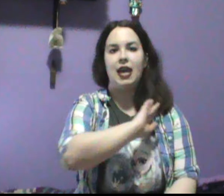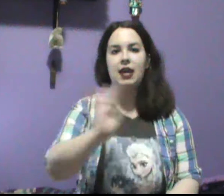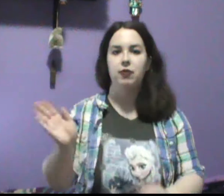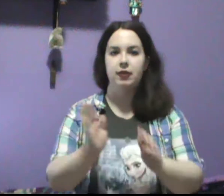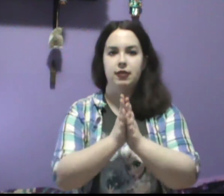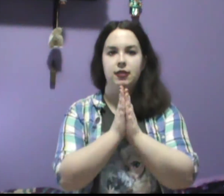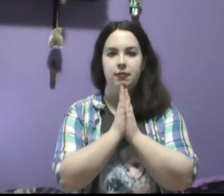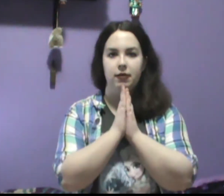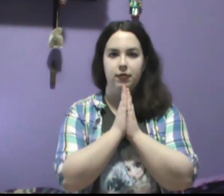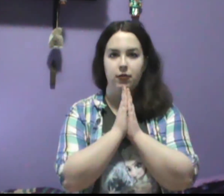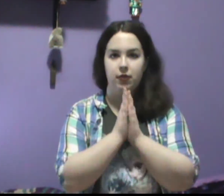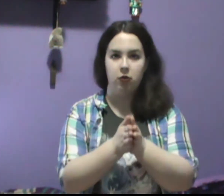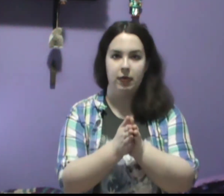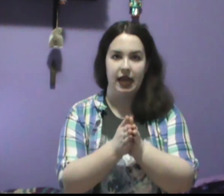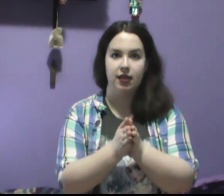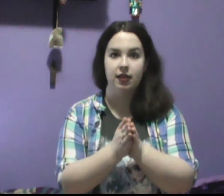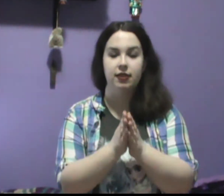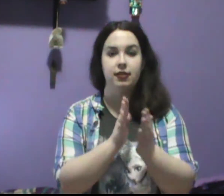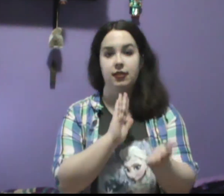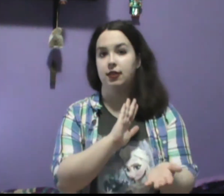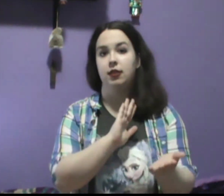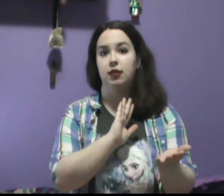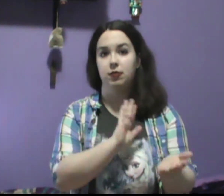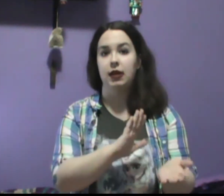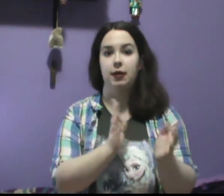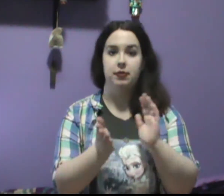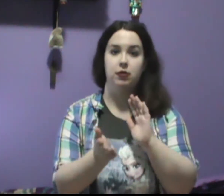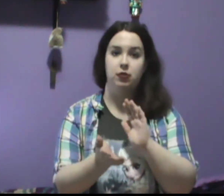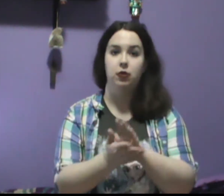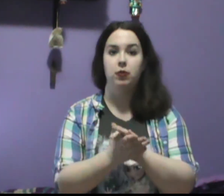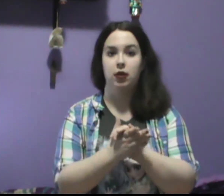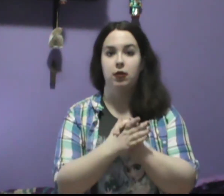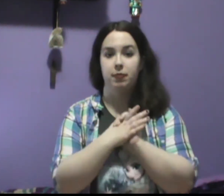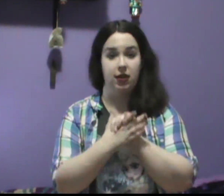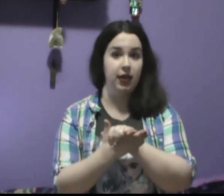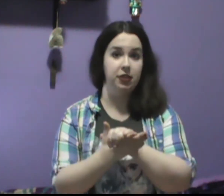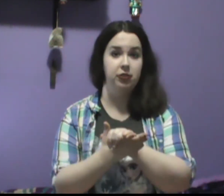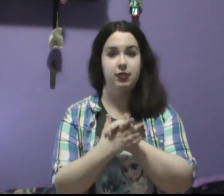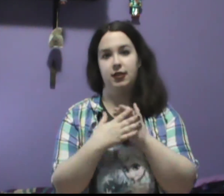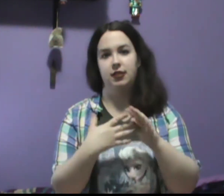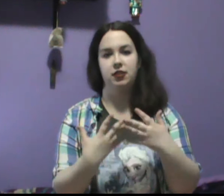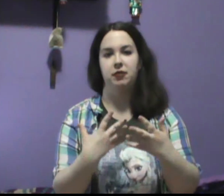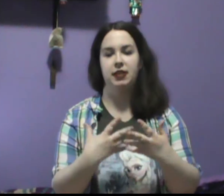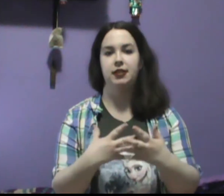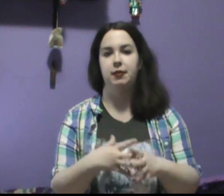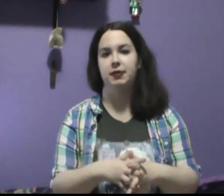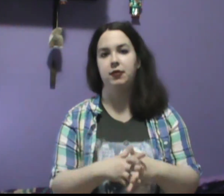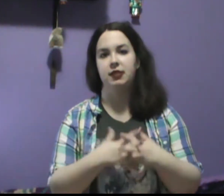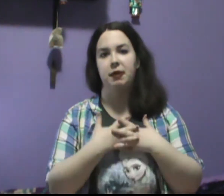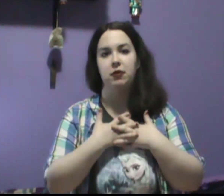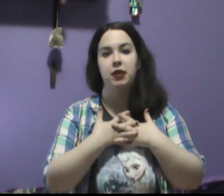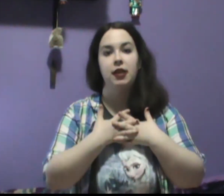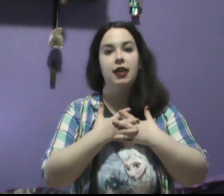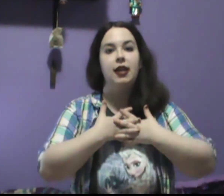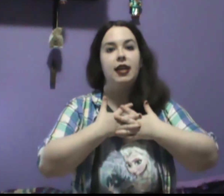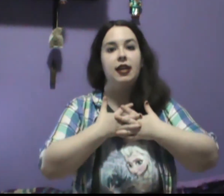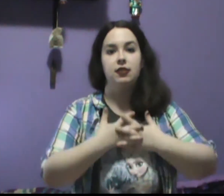Hey everyone, so this is my review of Code Black, Season 3, Episode 2, called Better Angels, and essentially what this episode is about is